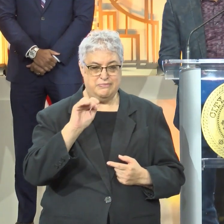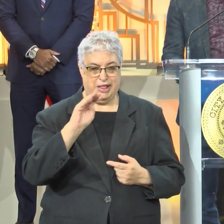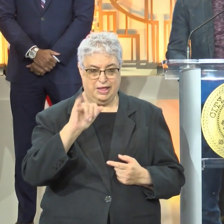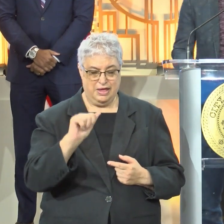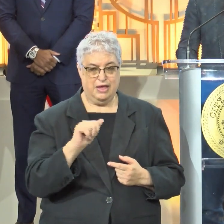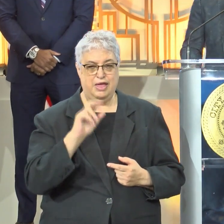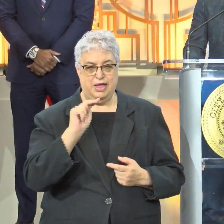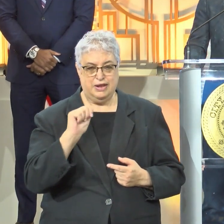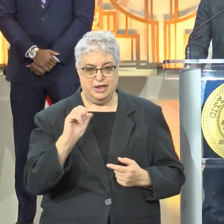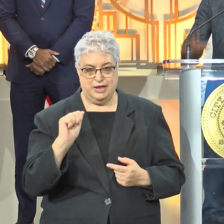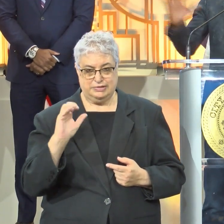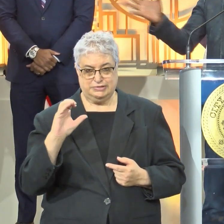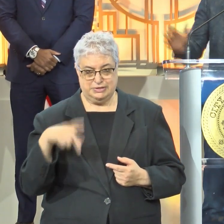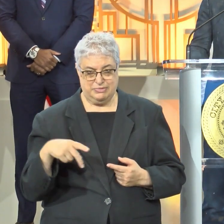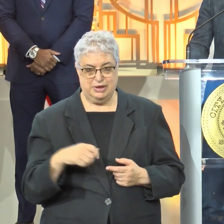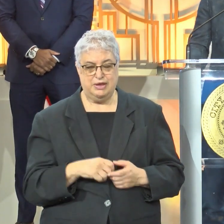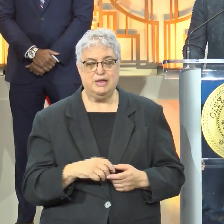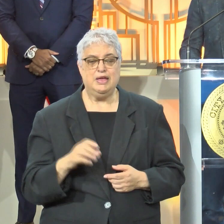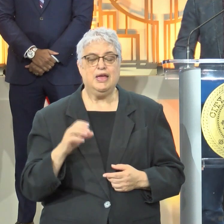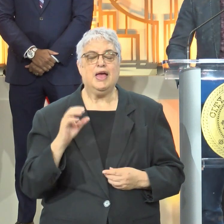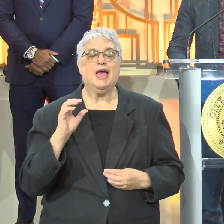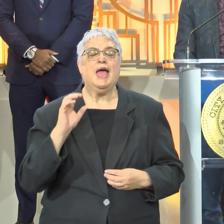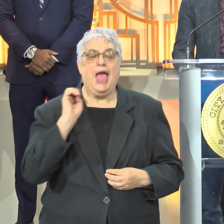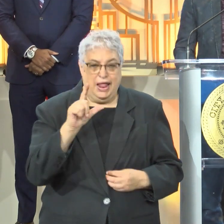stalwart leadership. Ellis, I said Lee.